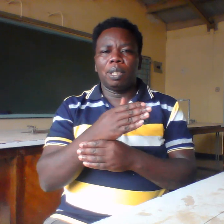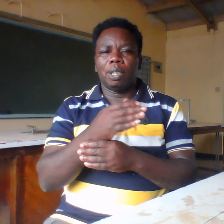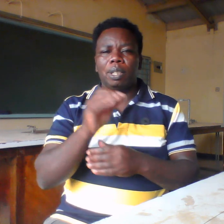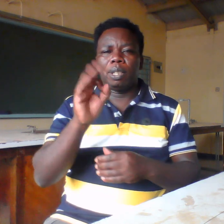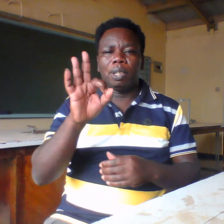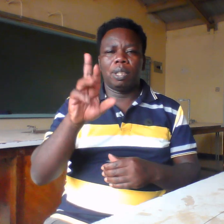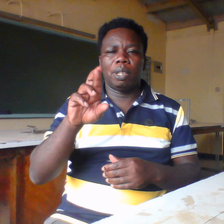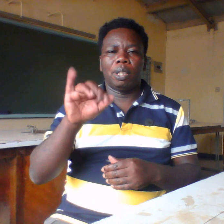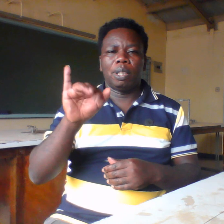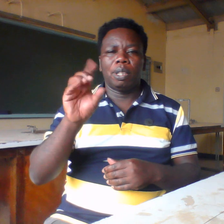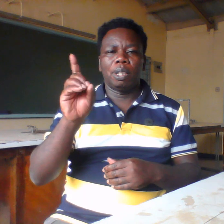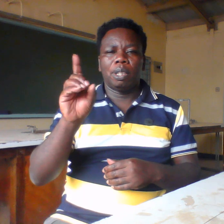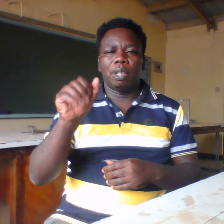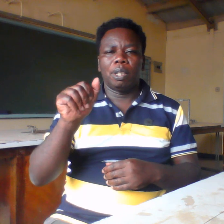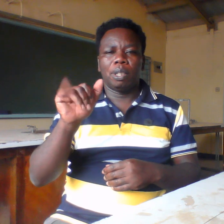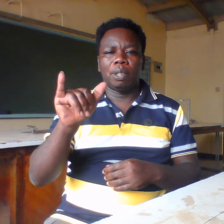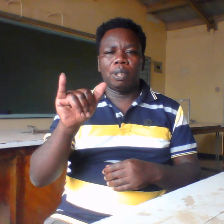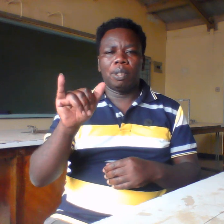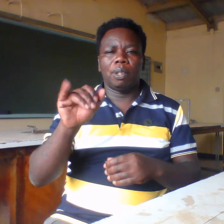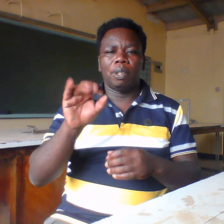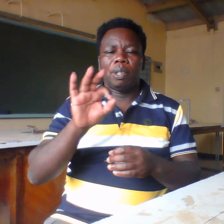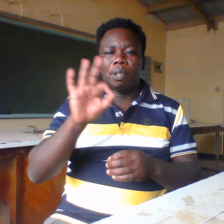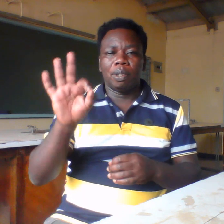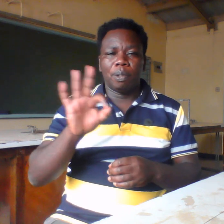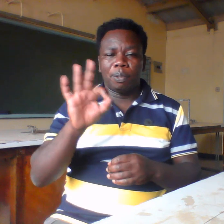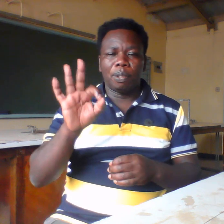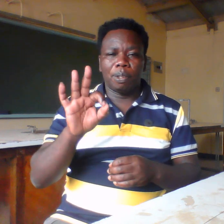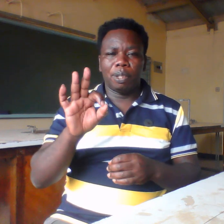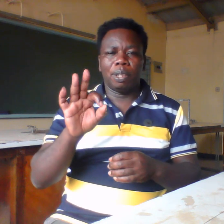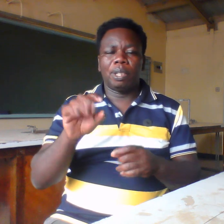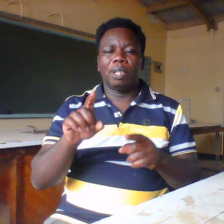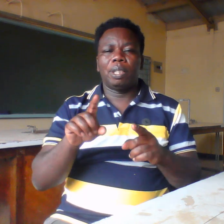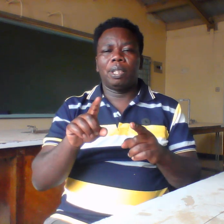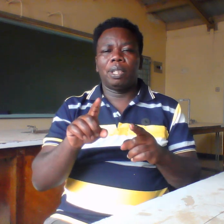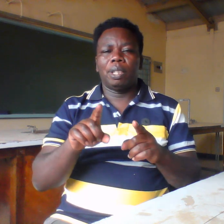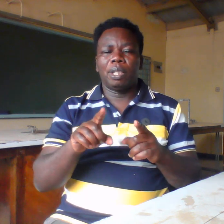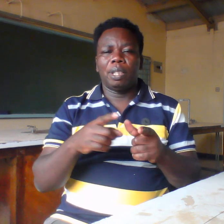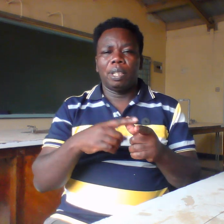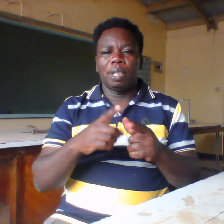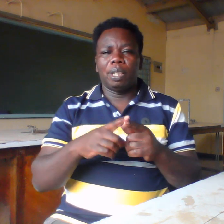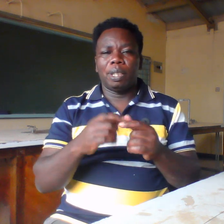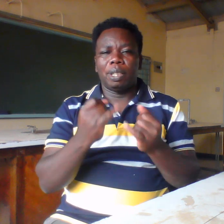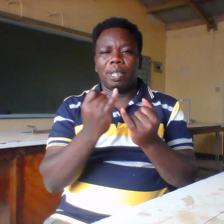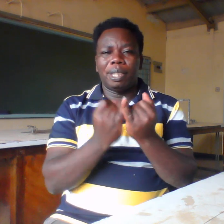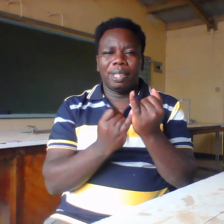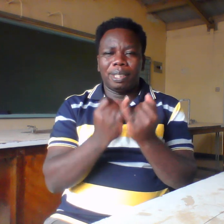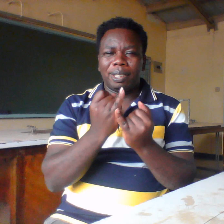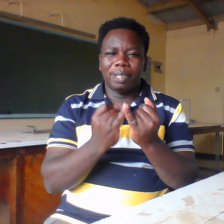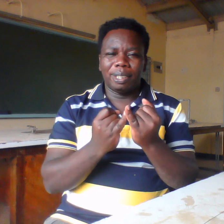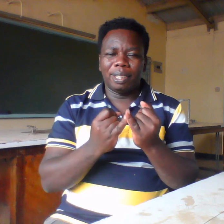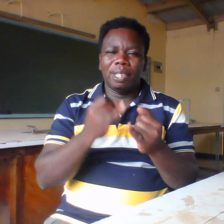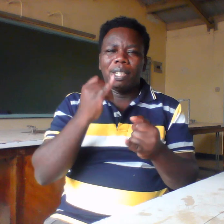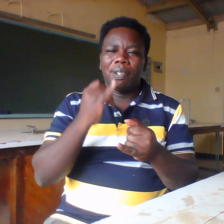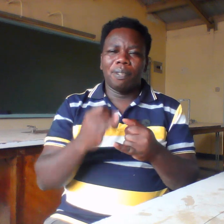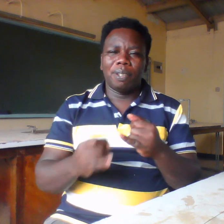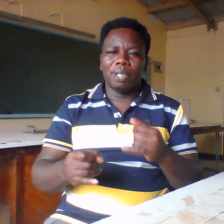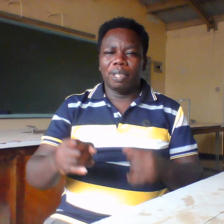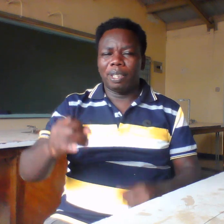saturday and the last one is sunday i want to do it again and i want to relieve